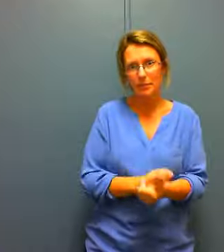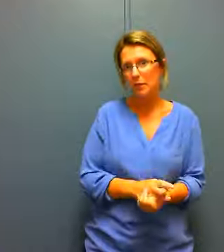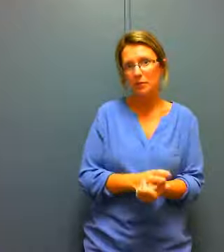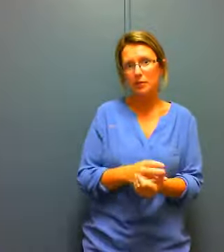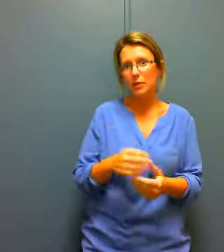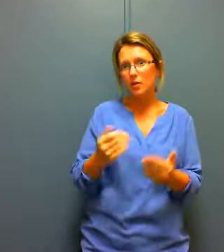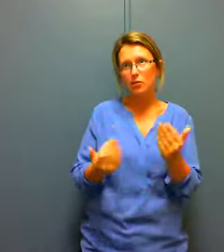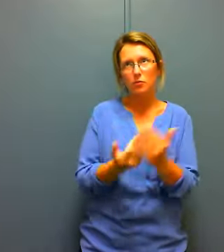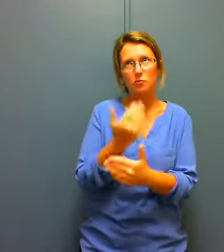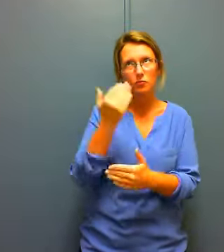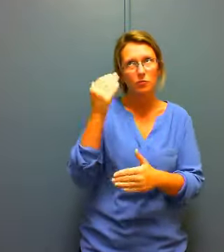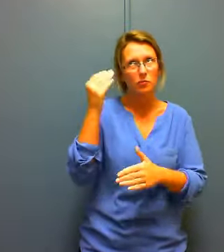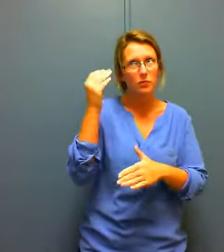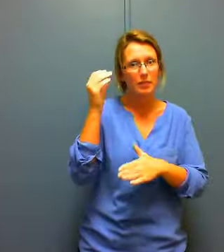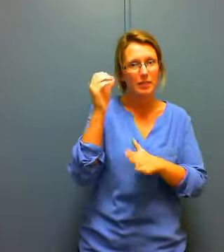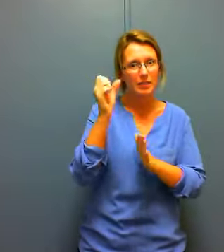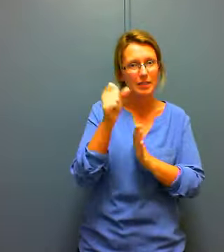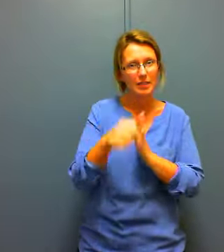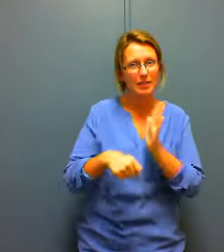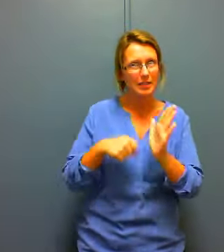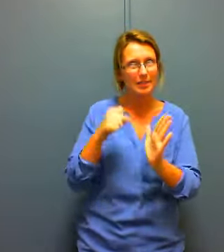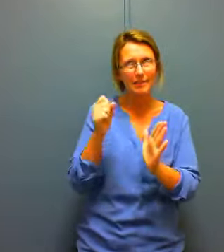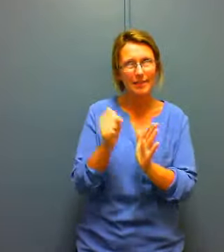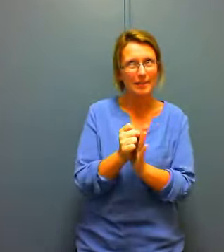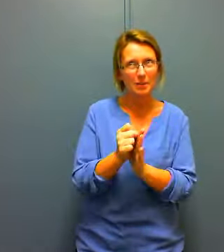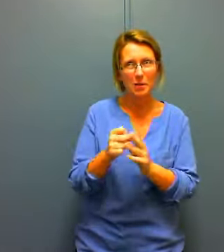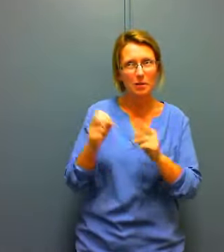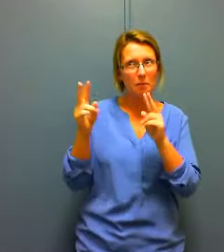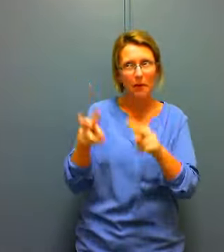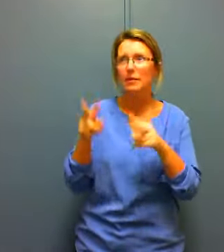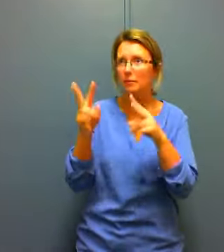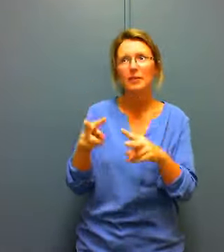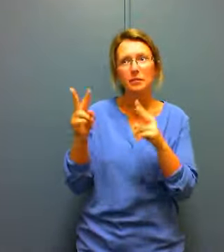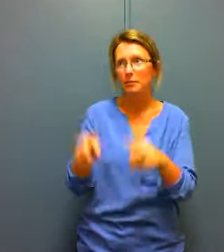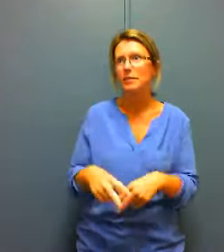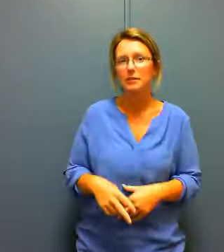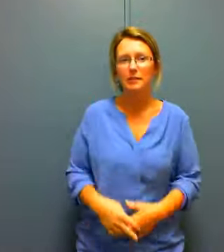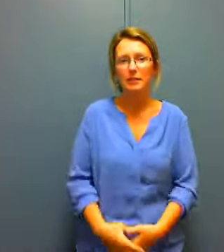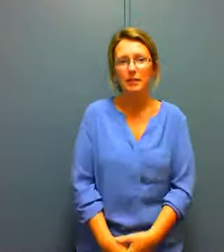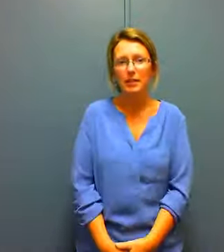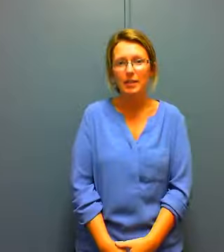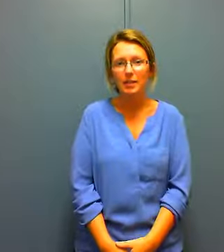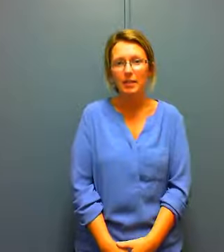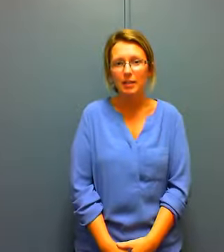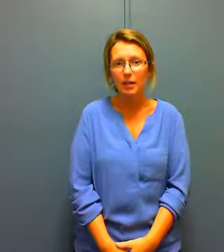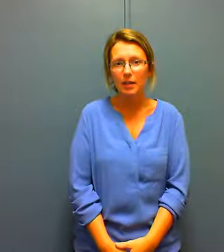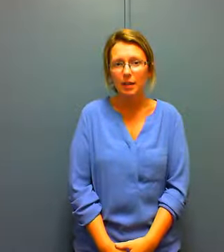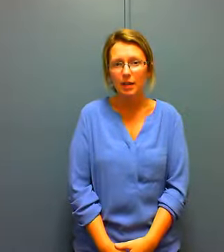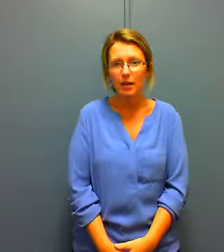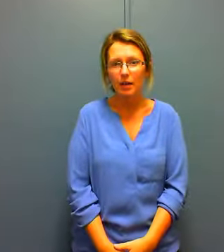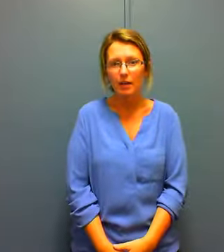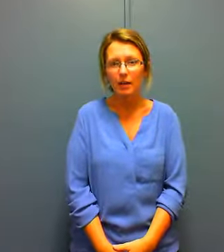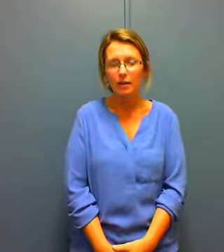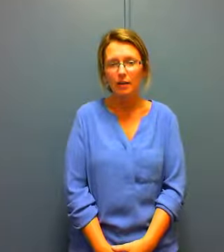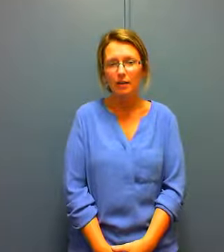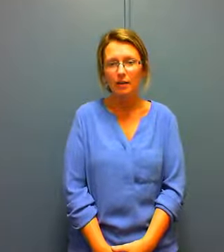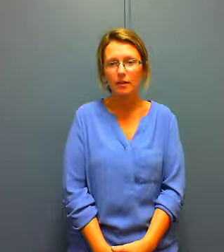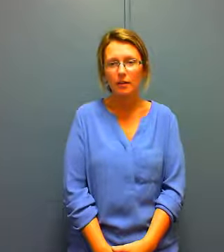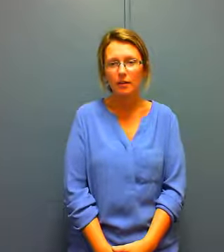we need to stay all night oh and also it's really not common to have ceiling lights here is it or is it just like I don't know